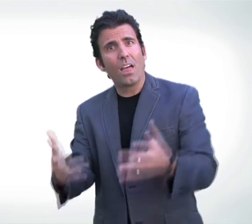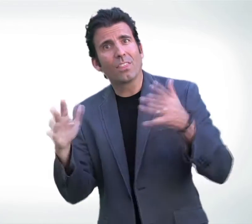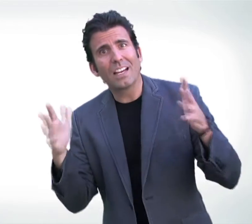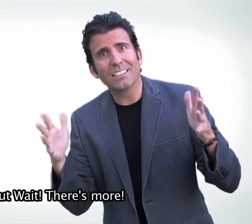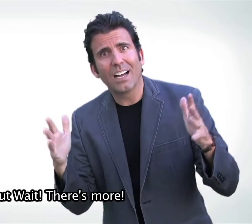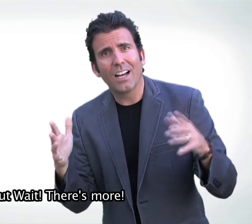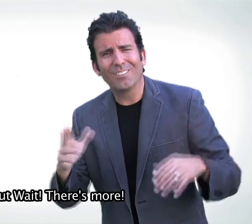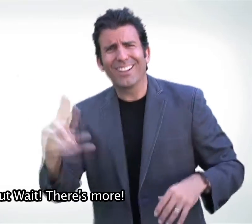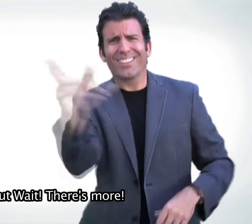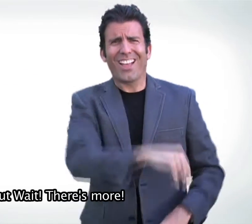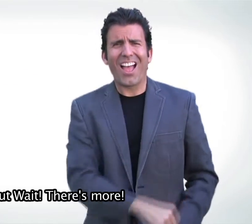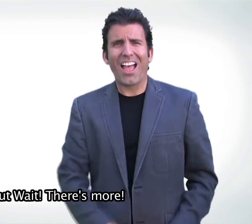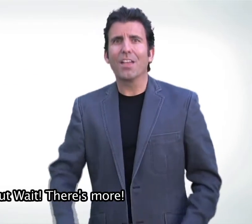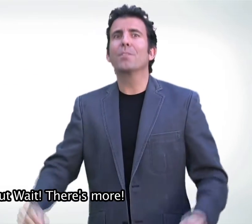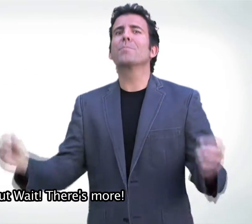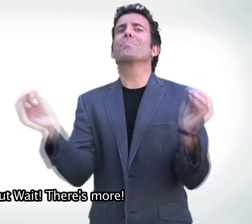But wait, there's more!